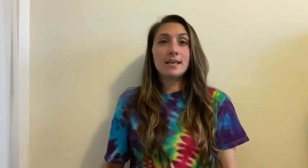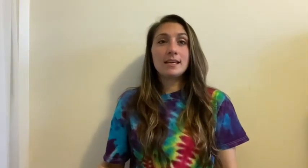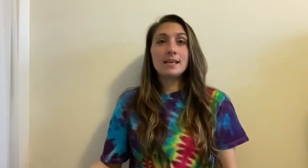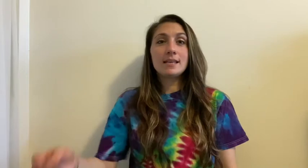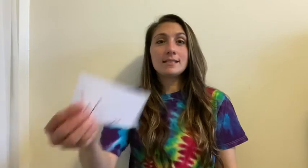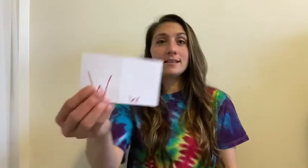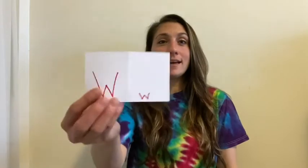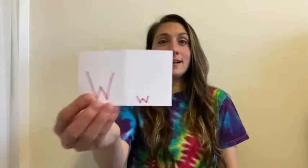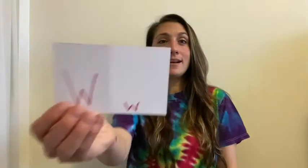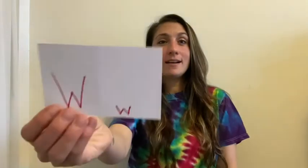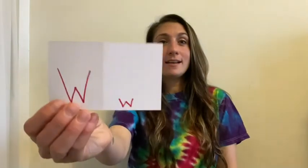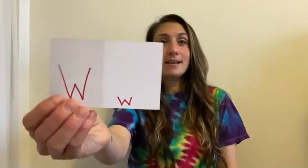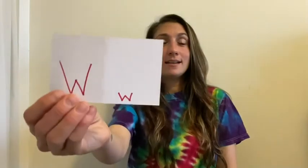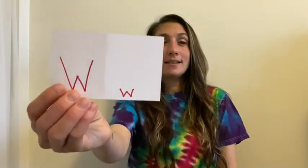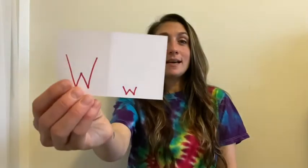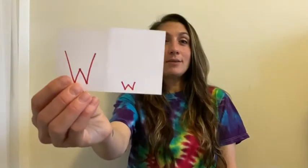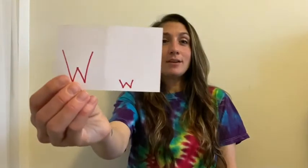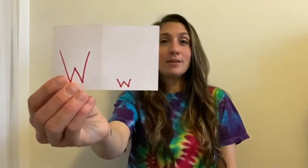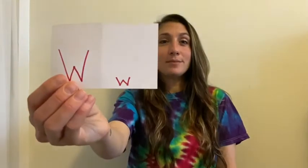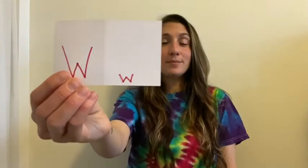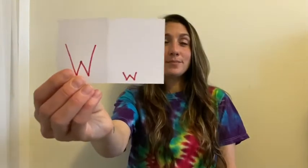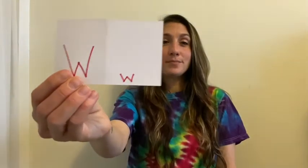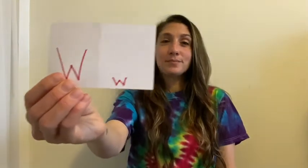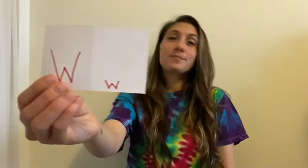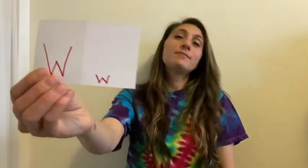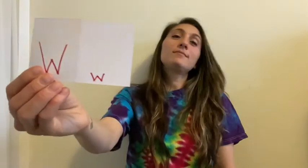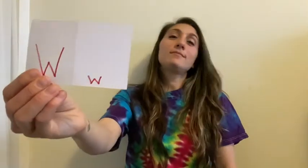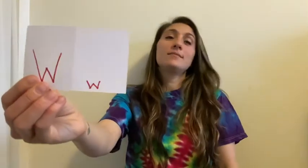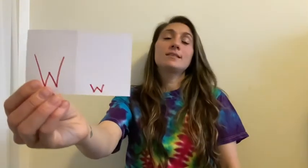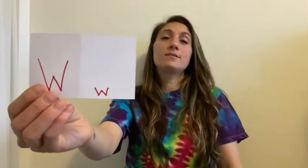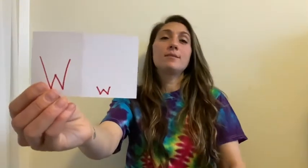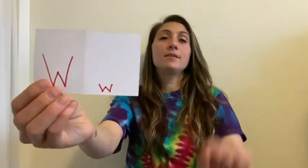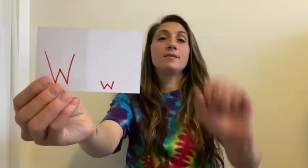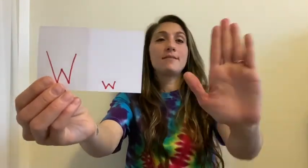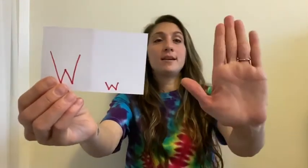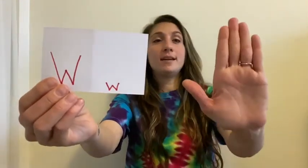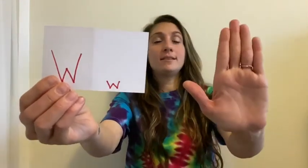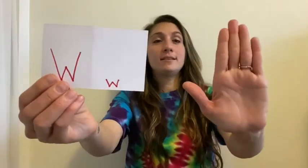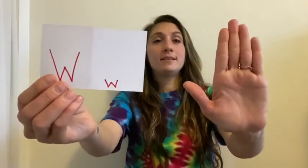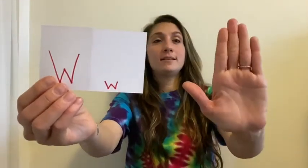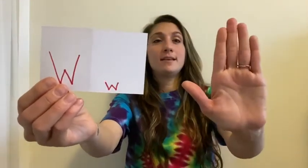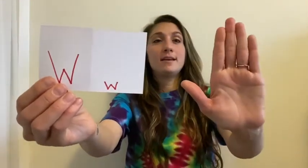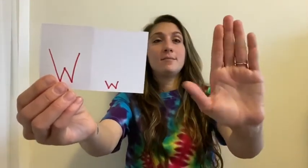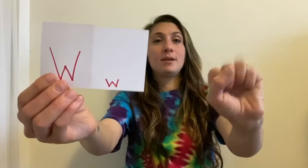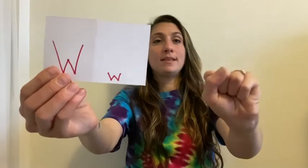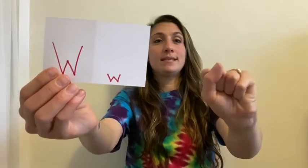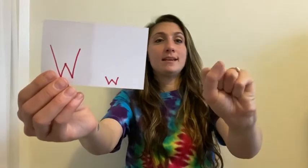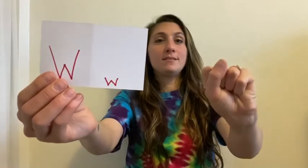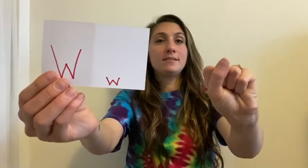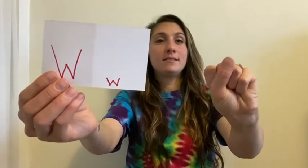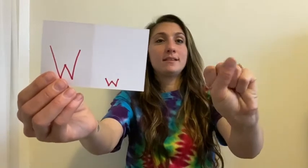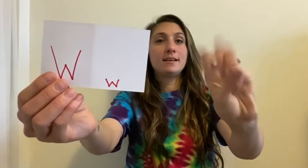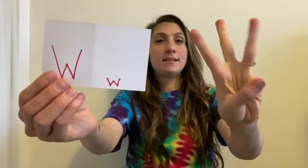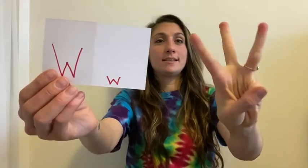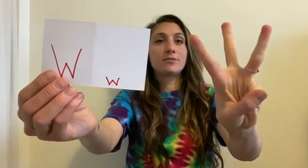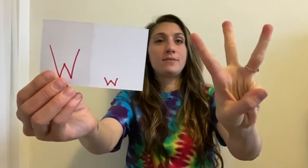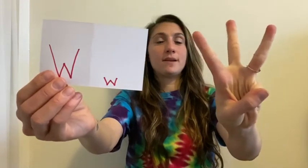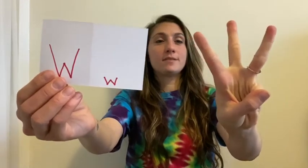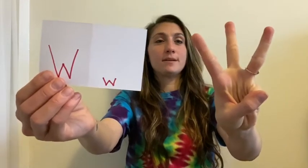the letter W. So W, you have your hand, put everything down, and stick three fingers up.